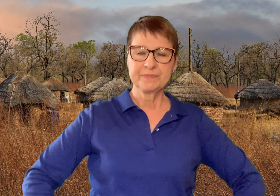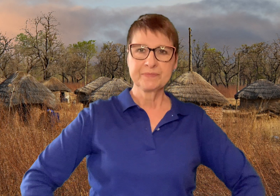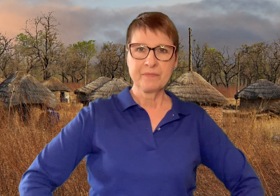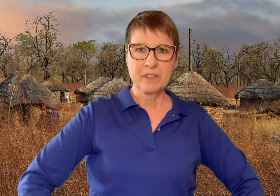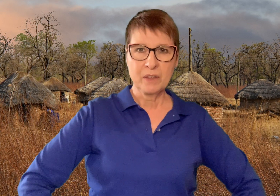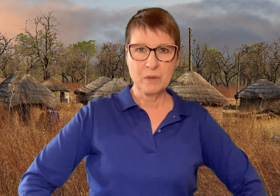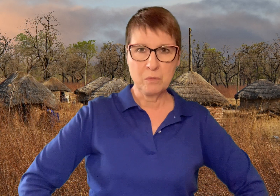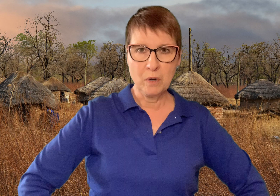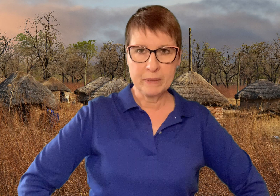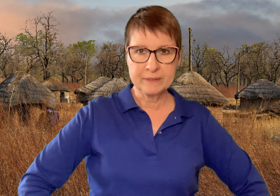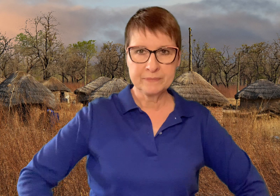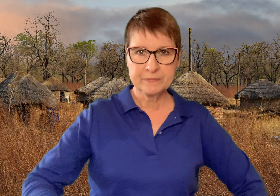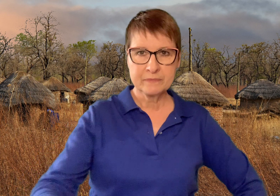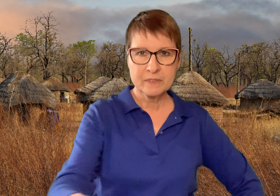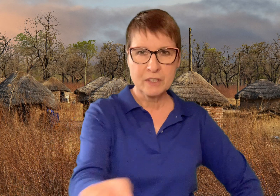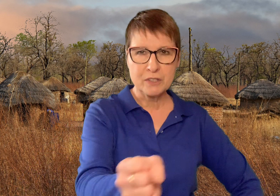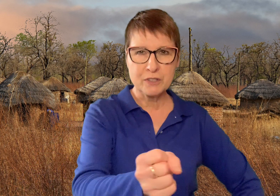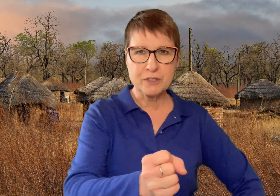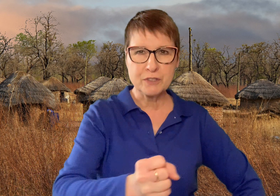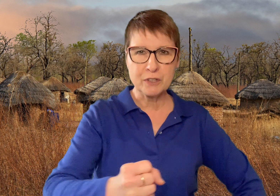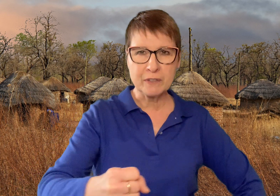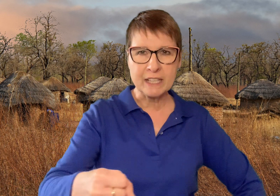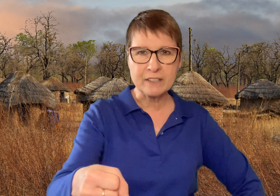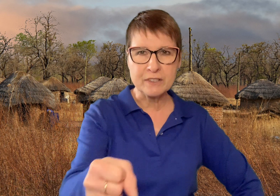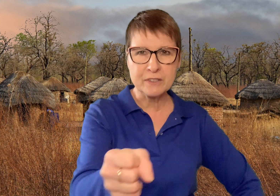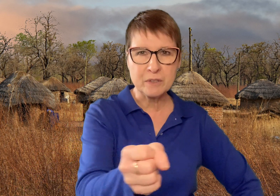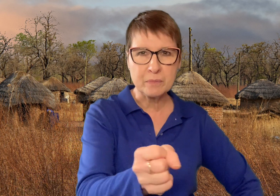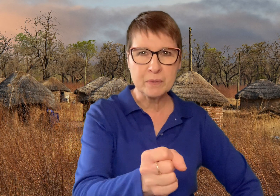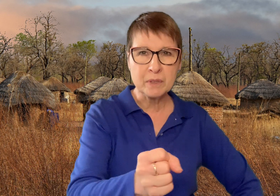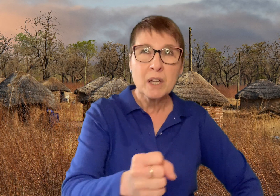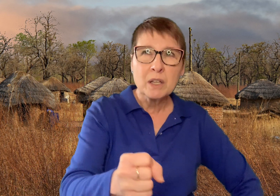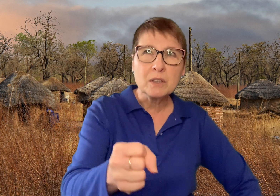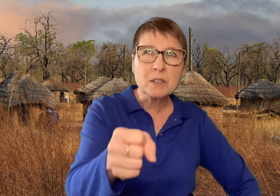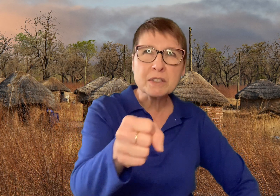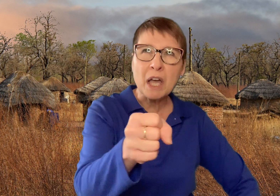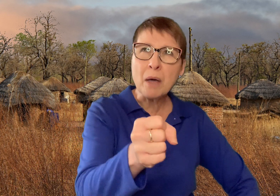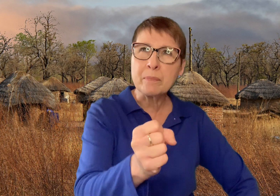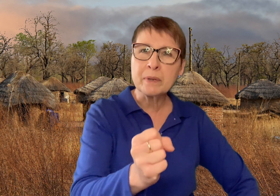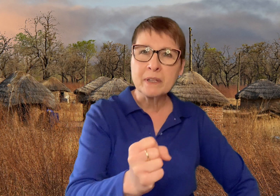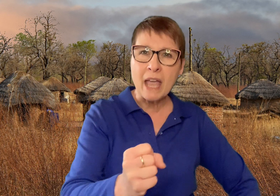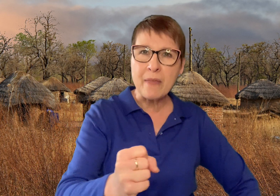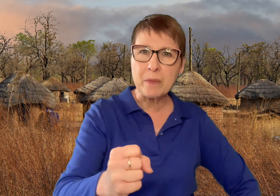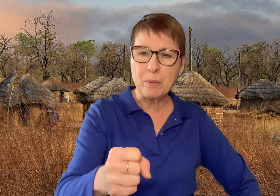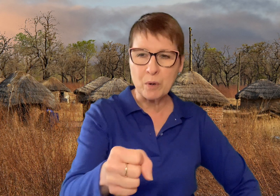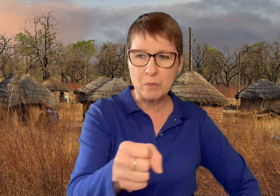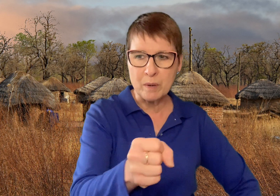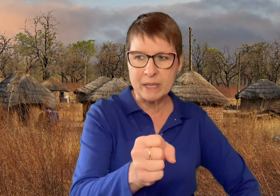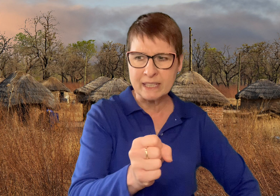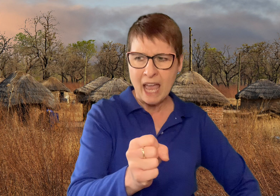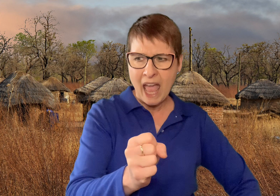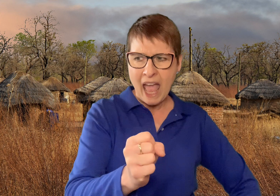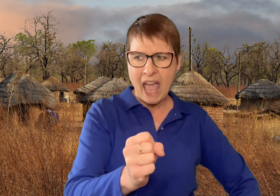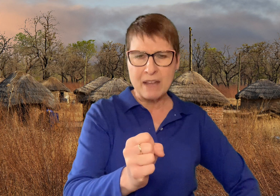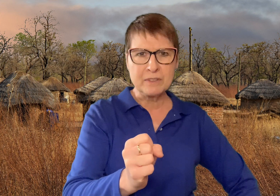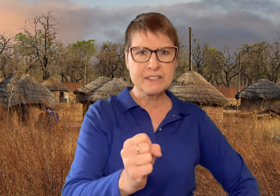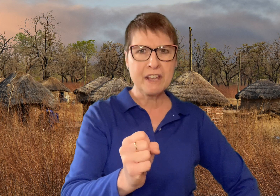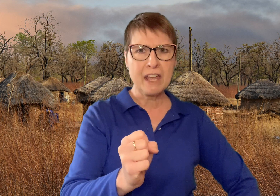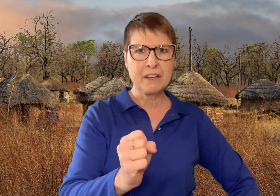The woman stirring the soup looked up at the poor woman and said,